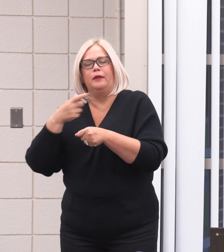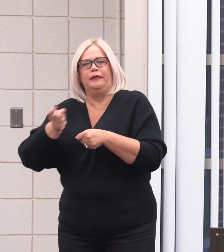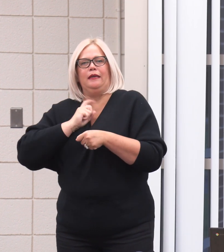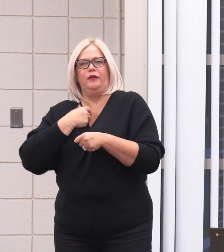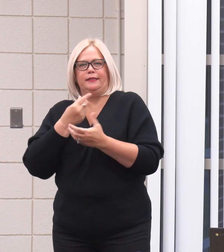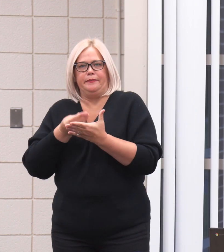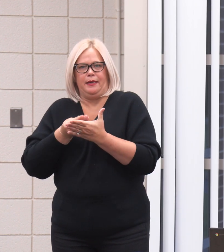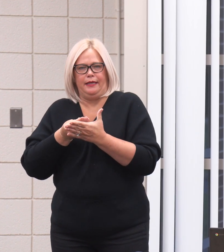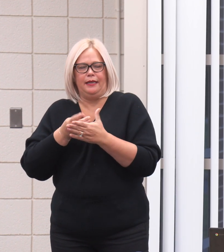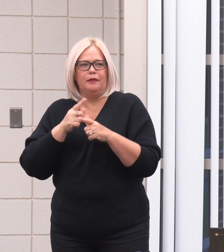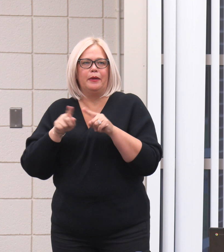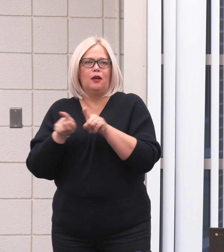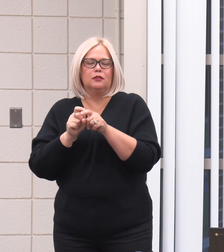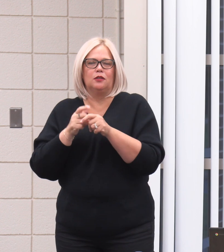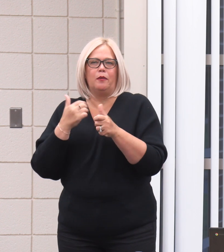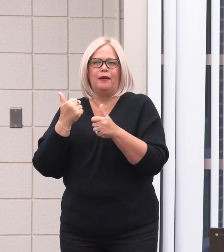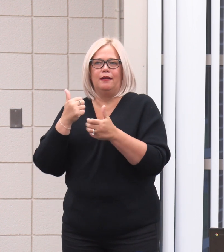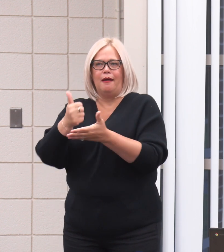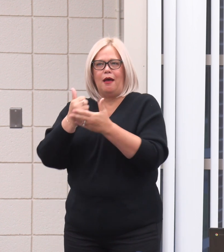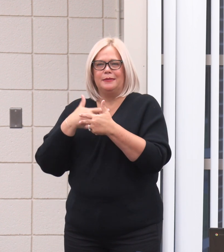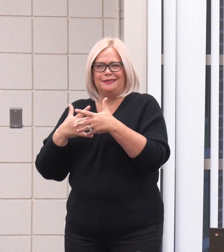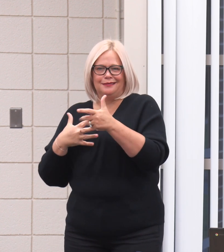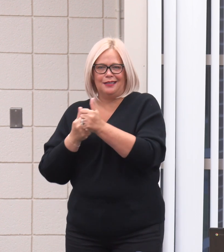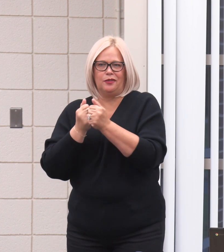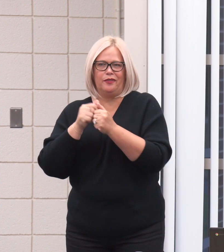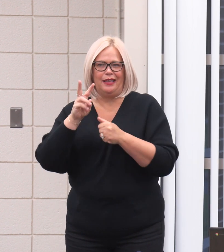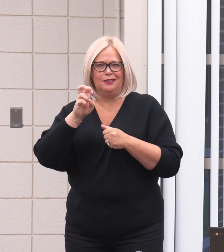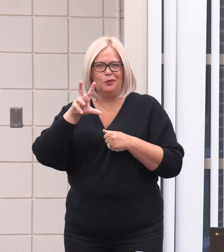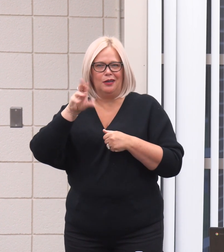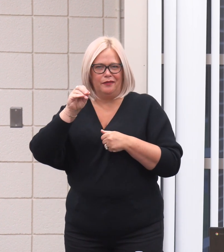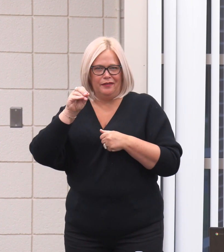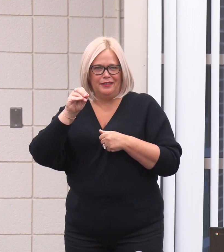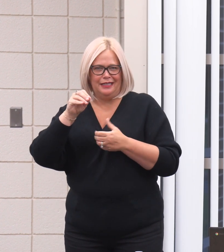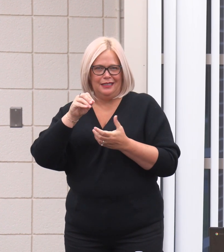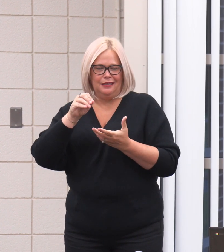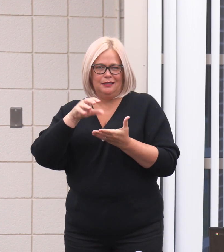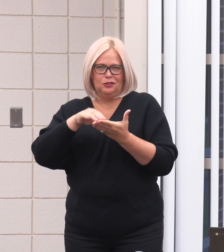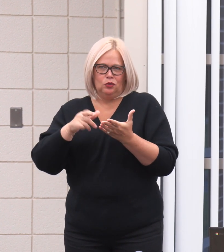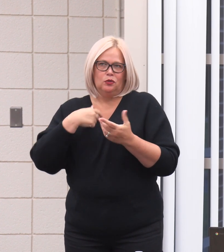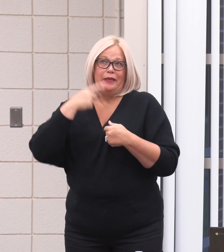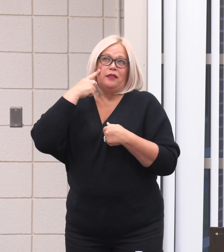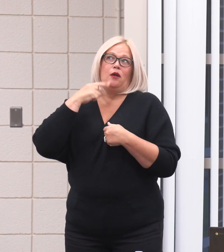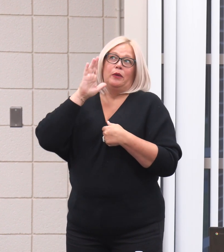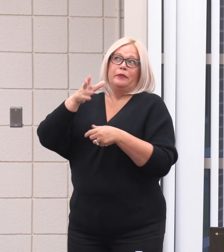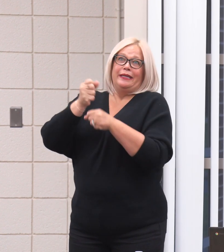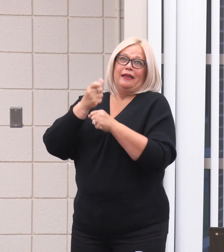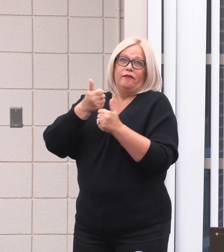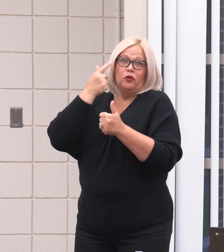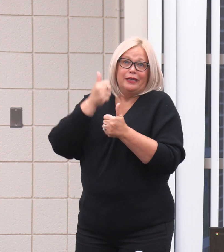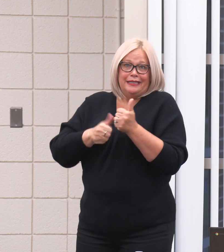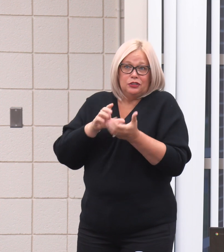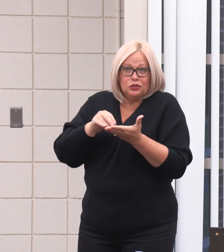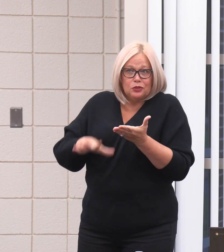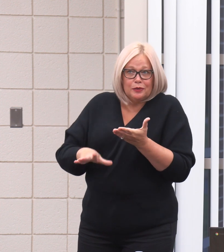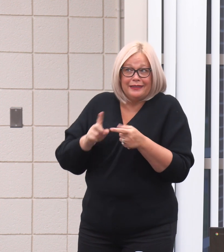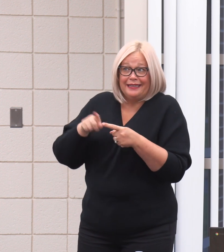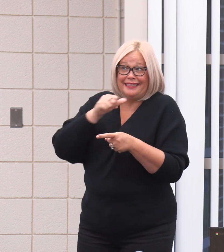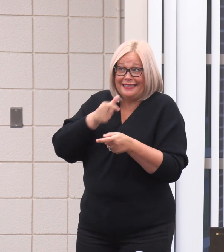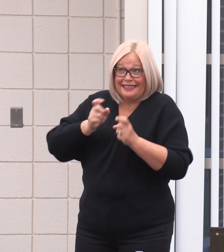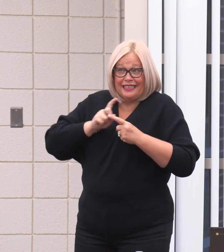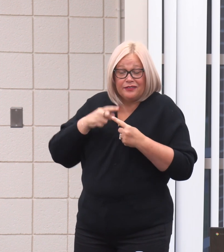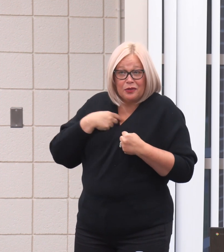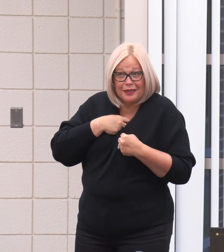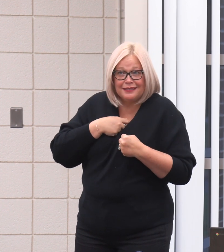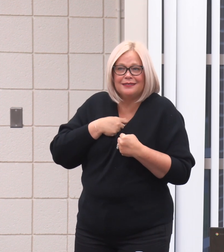Also, kind of backfills the $250 that they had promised per student, or that we had thought we were getting per student that we didn't get. So,